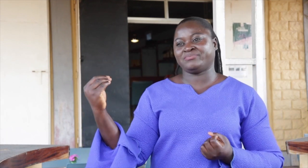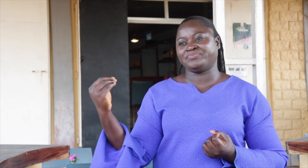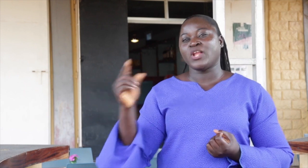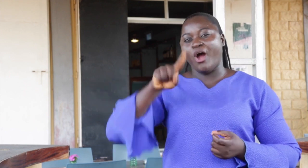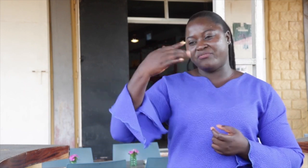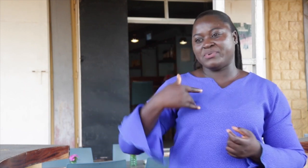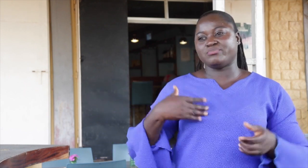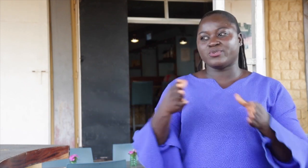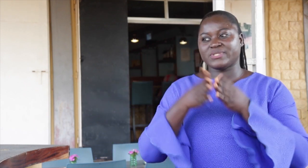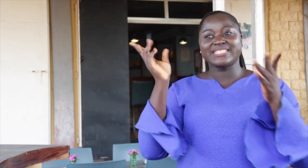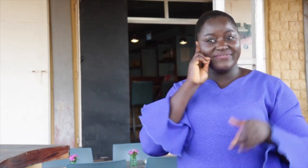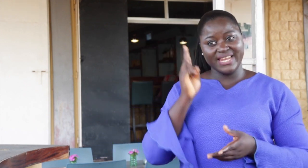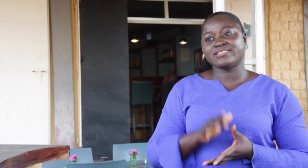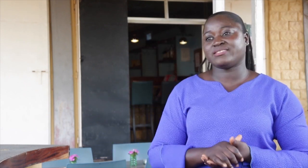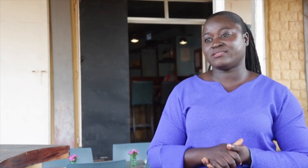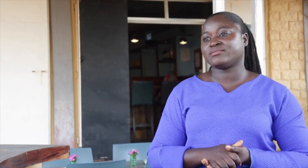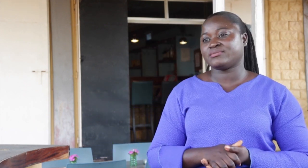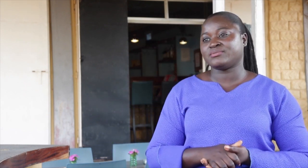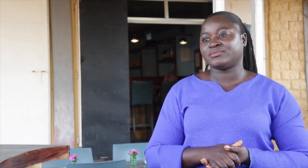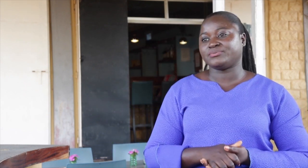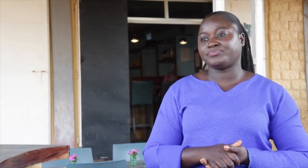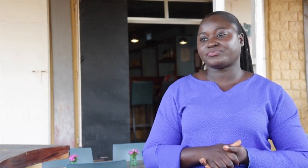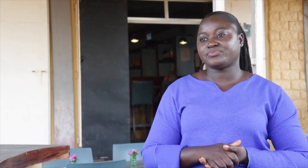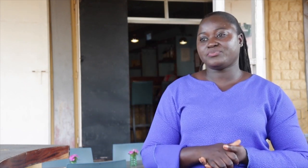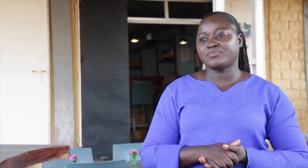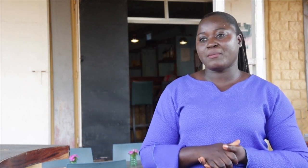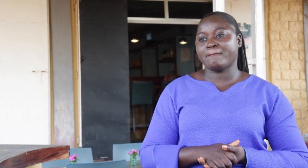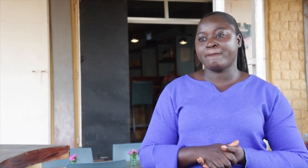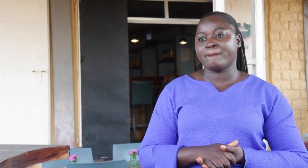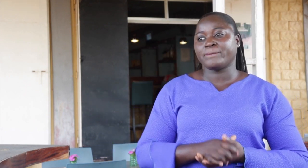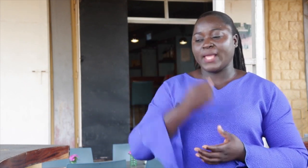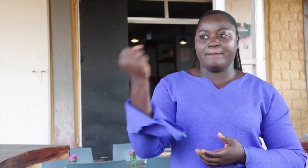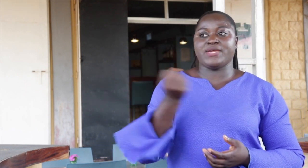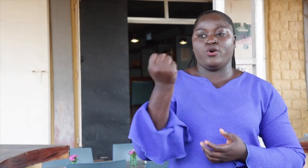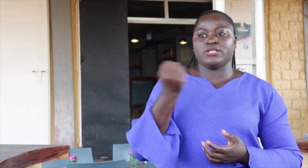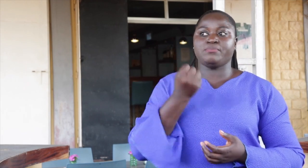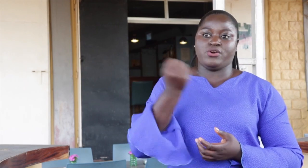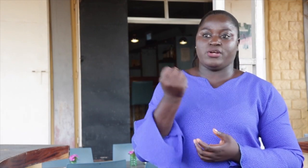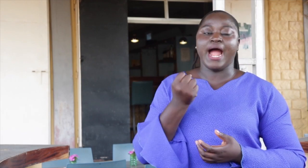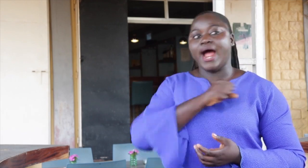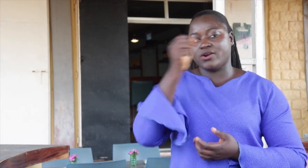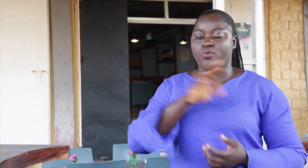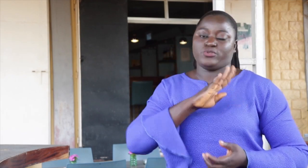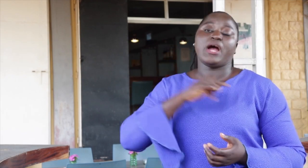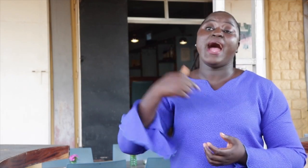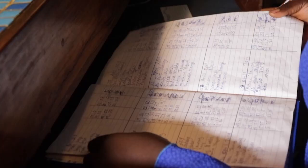as a role model. So I will only have to, I just have, I only have to continue on the hard work.